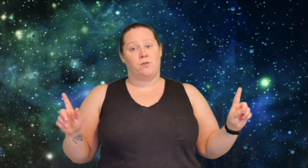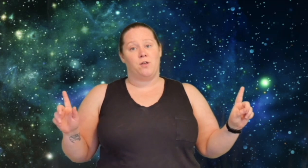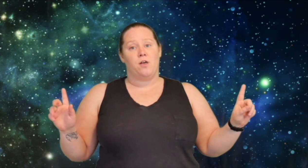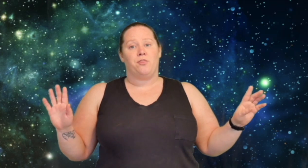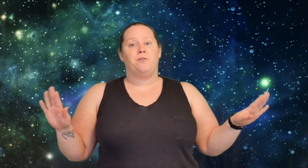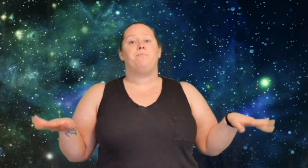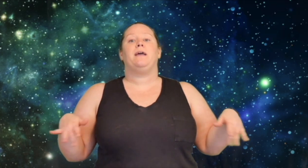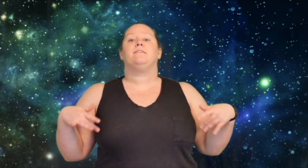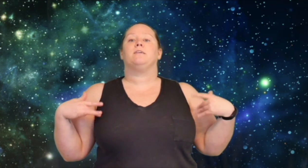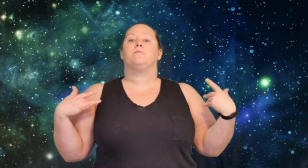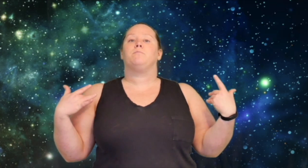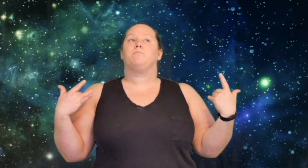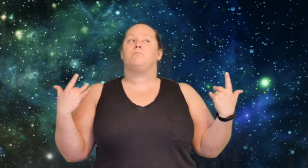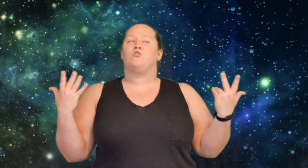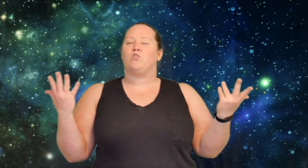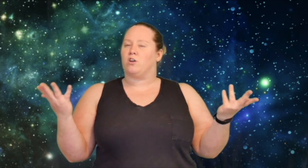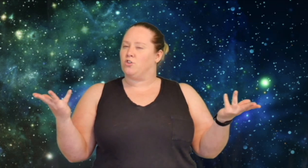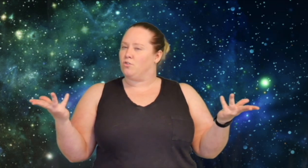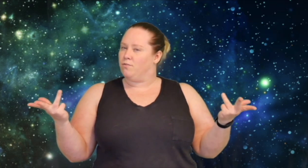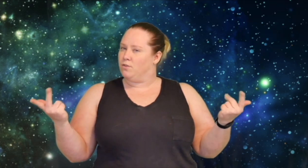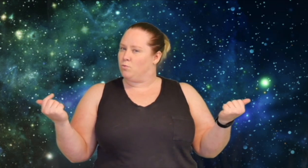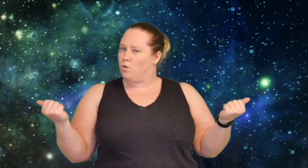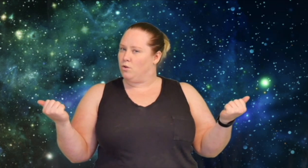the basic structure of this world.